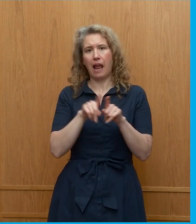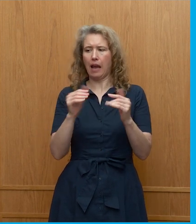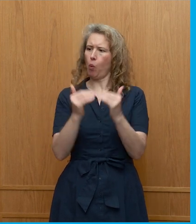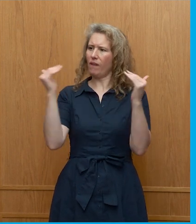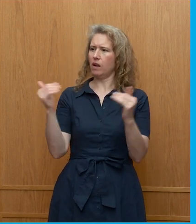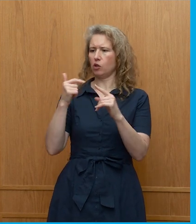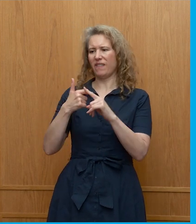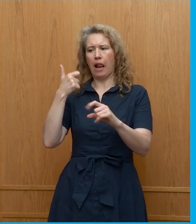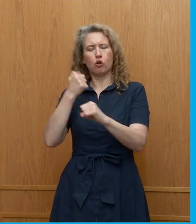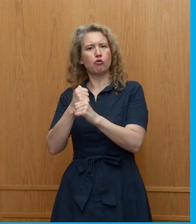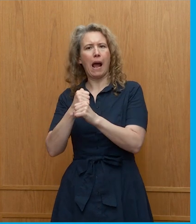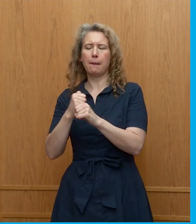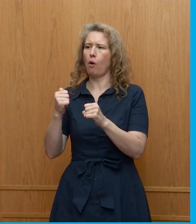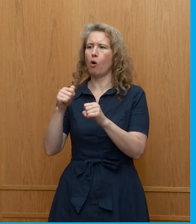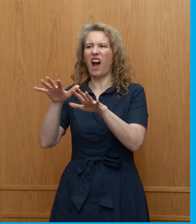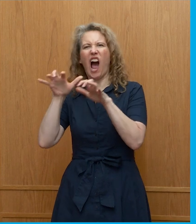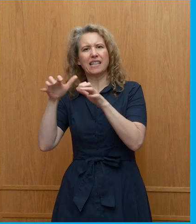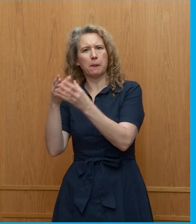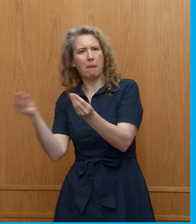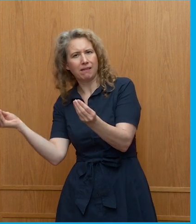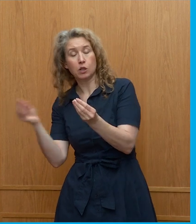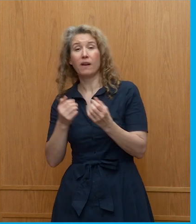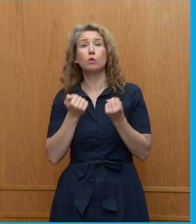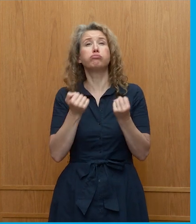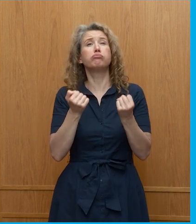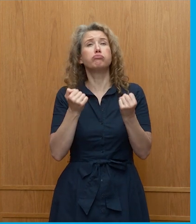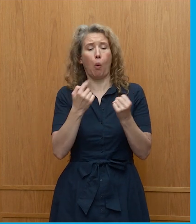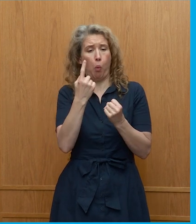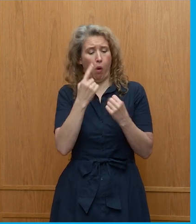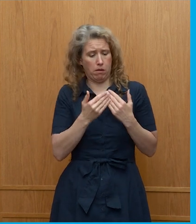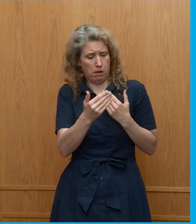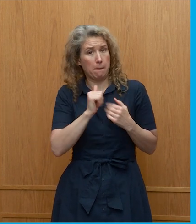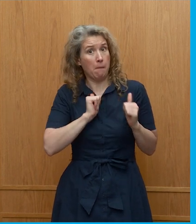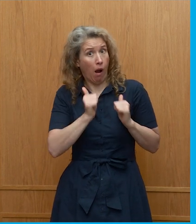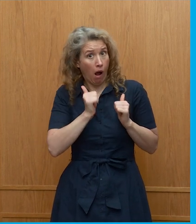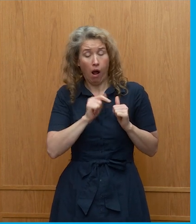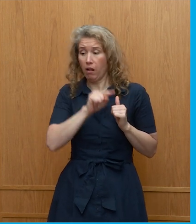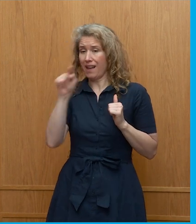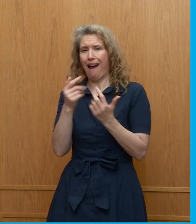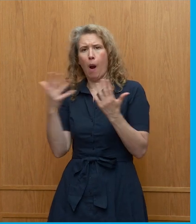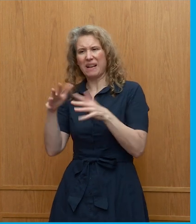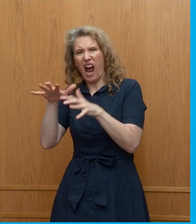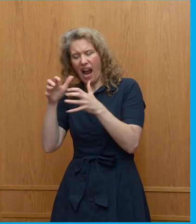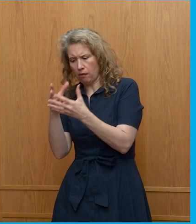you travel a mile, you melt something like 90 kilograms of ice this year, next year and for the next several centuries